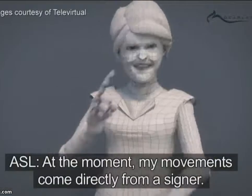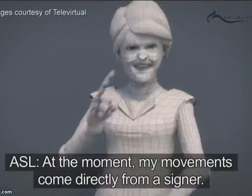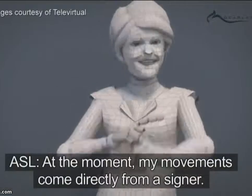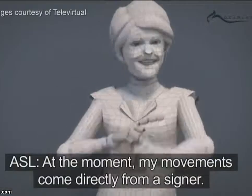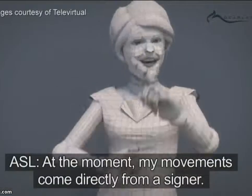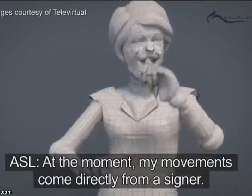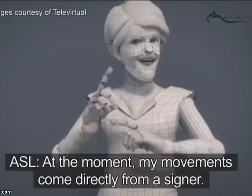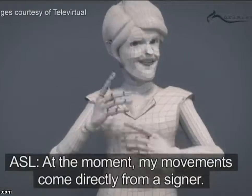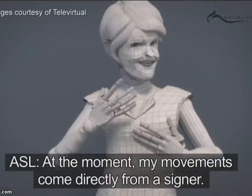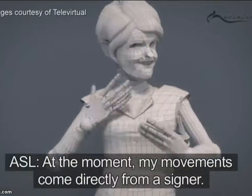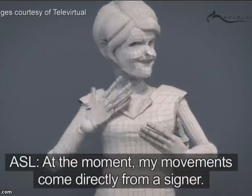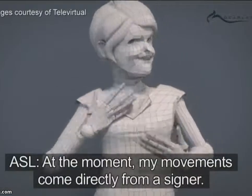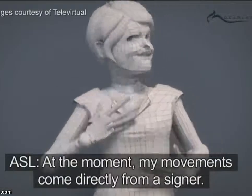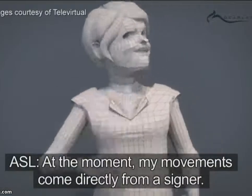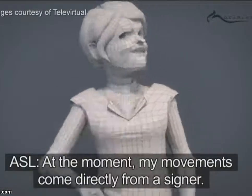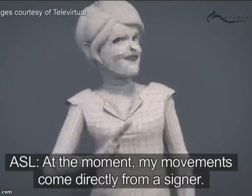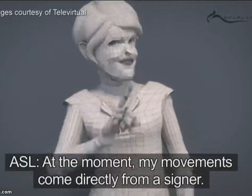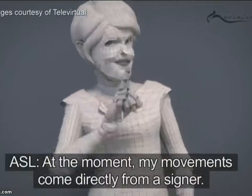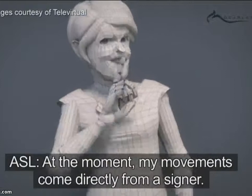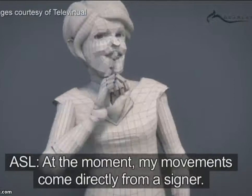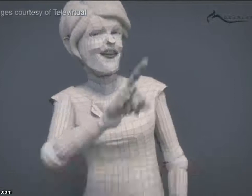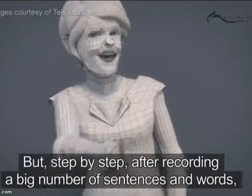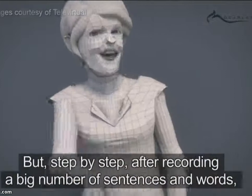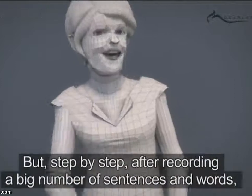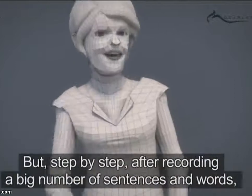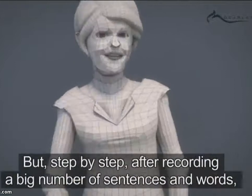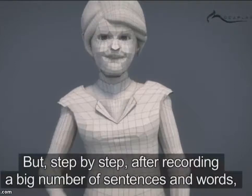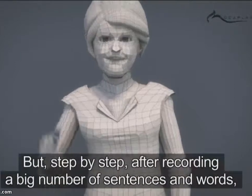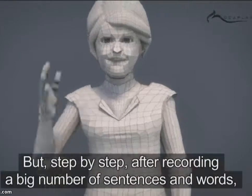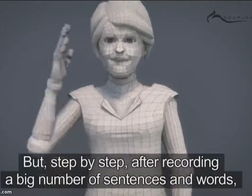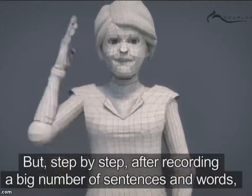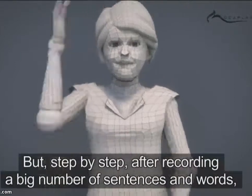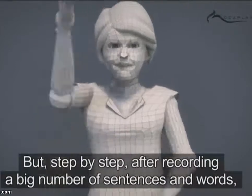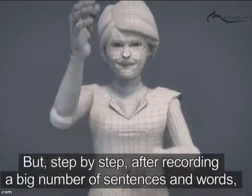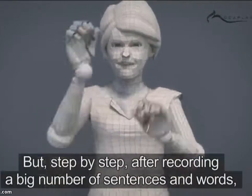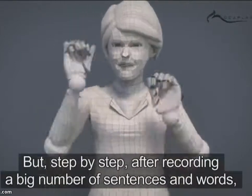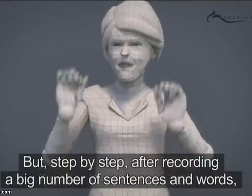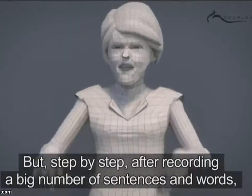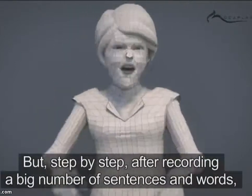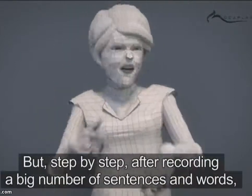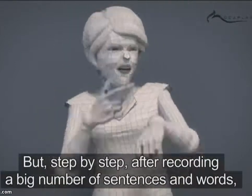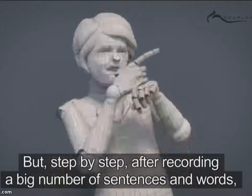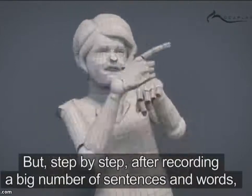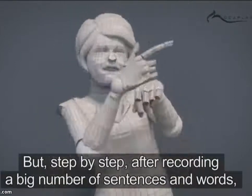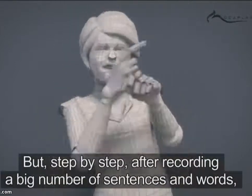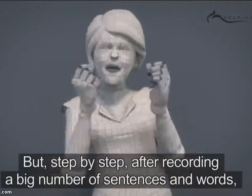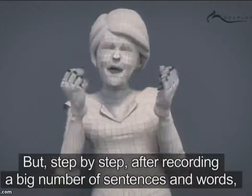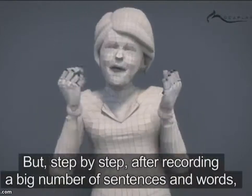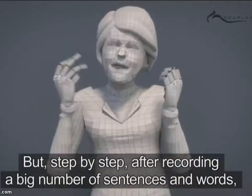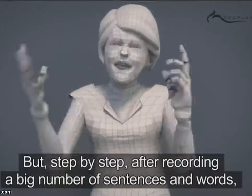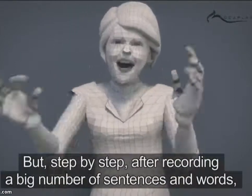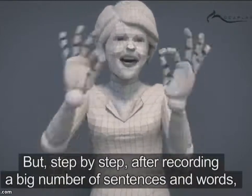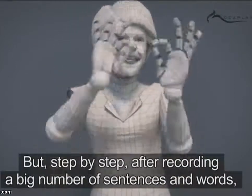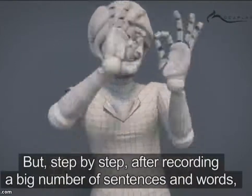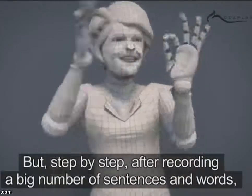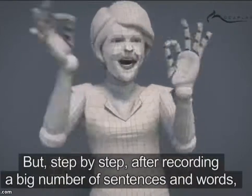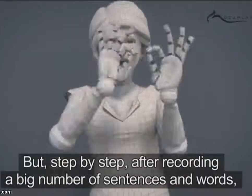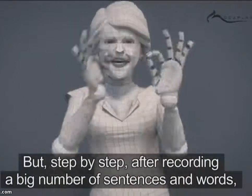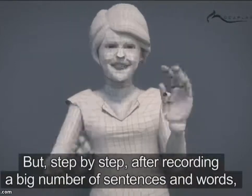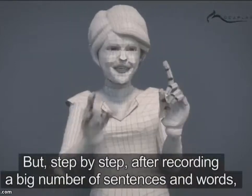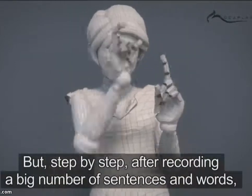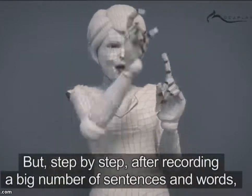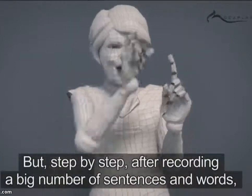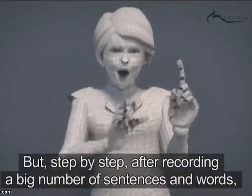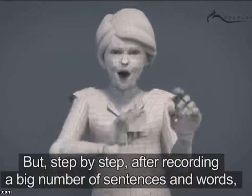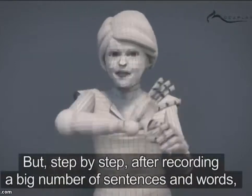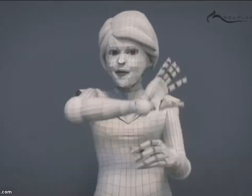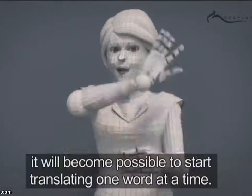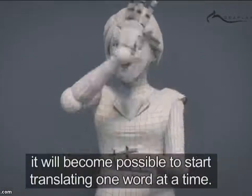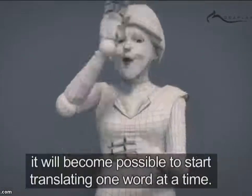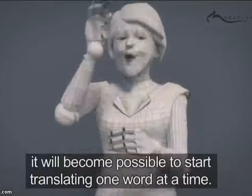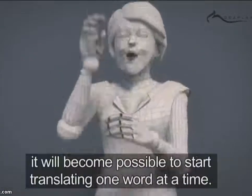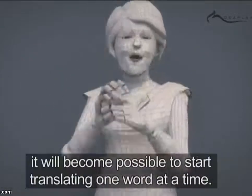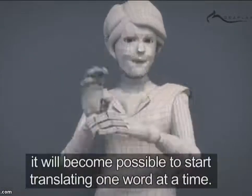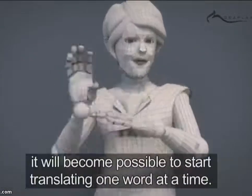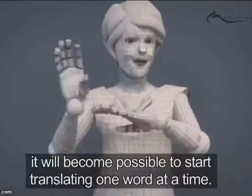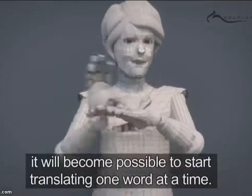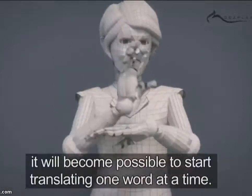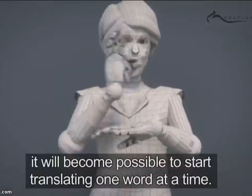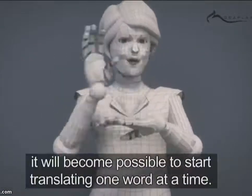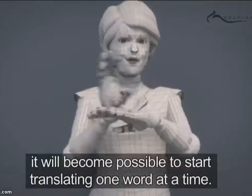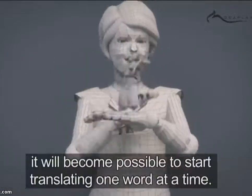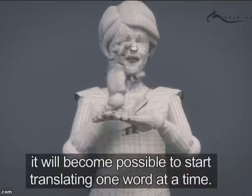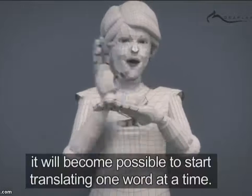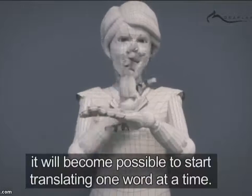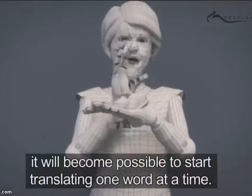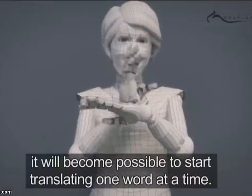my movements come directly from the signers but step by step after recording a big number of sentences and words it will